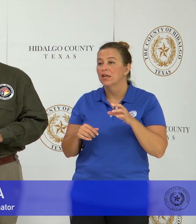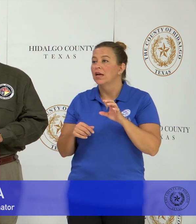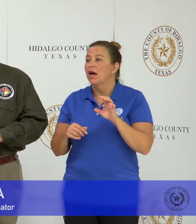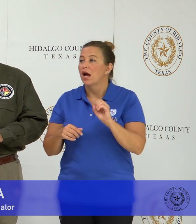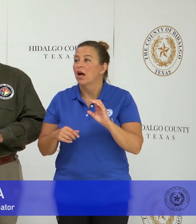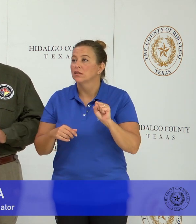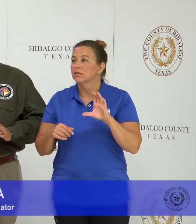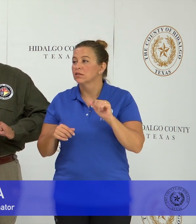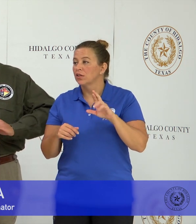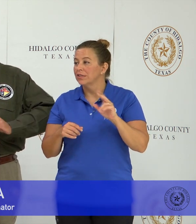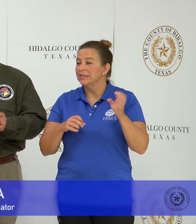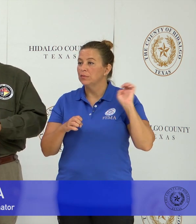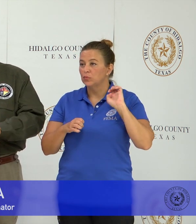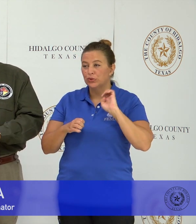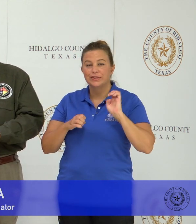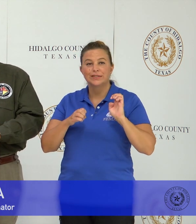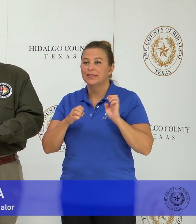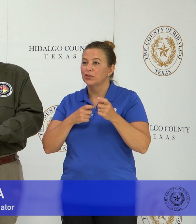Coordinator for the City of Elsa.